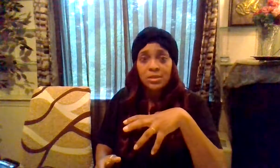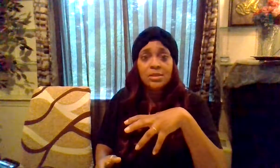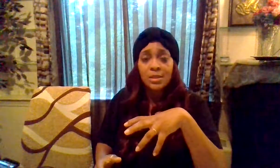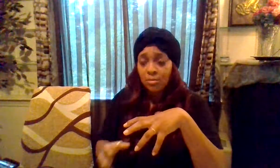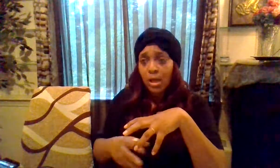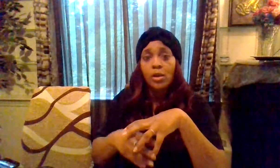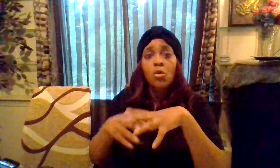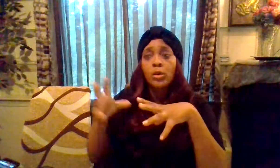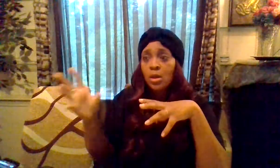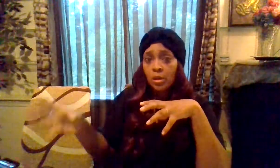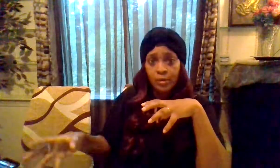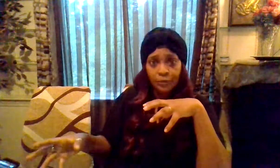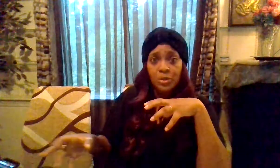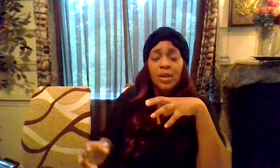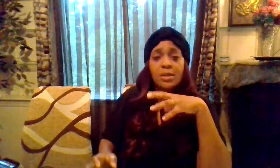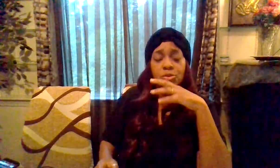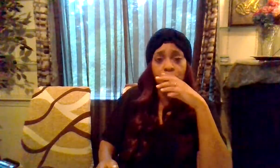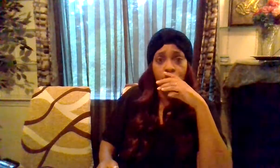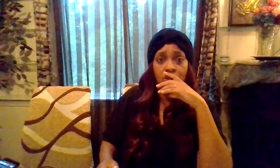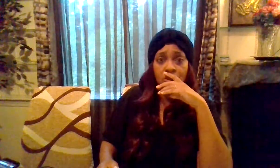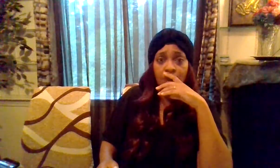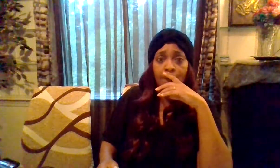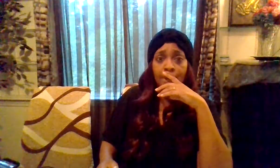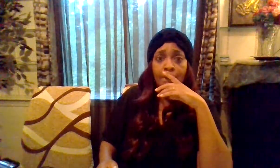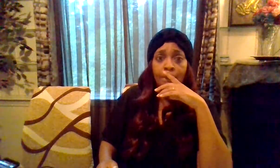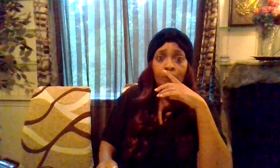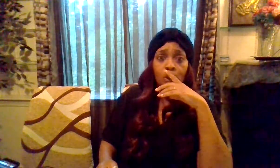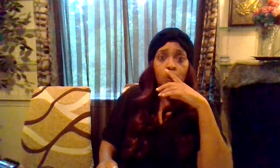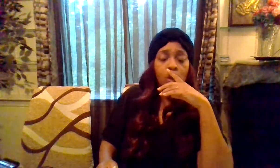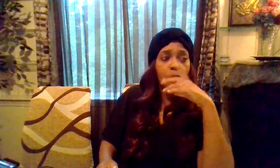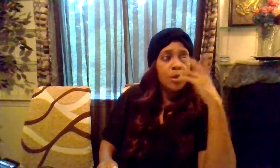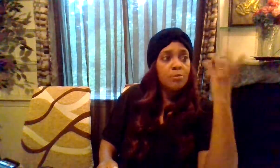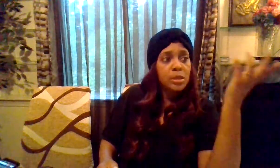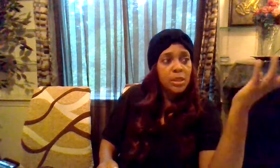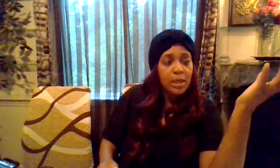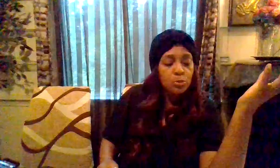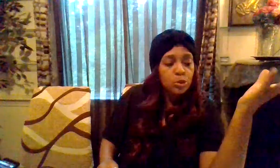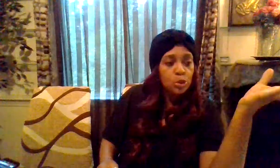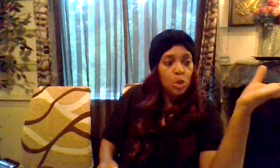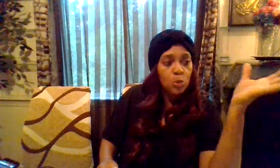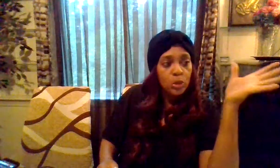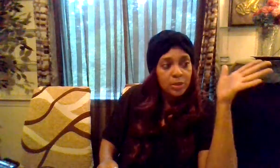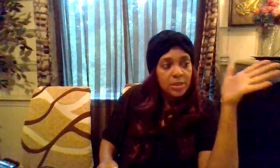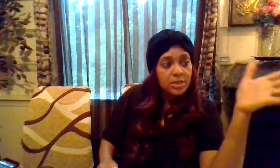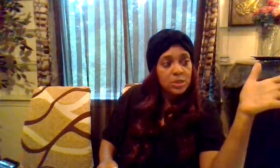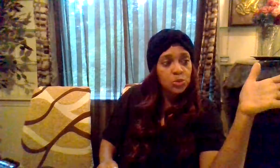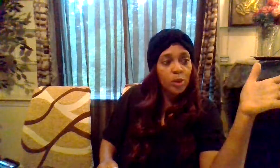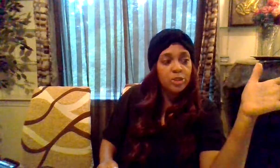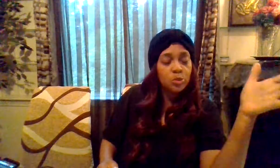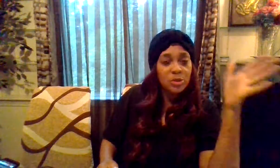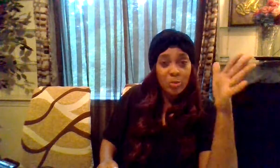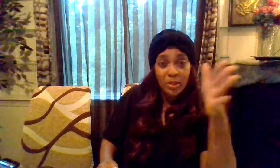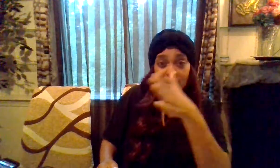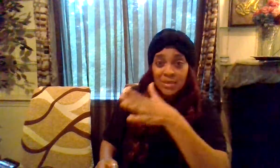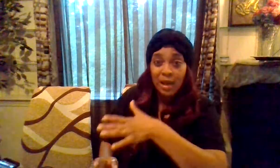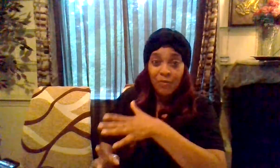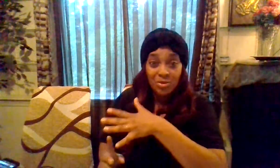keep that going on for the next generation and you know being able to know what these situation was breaking us out of our